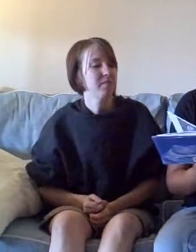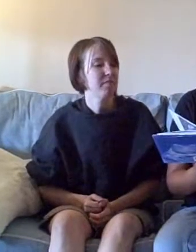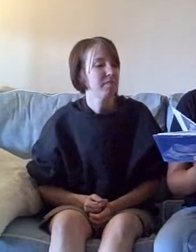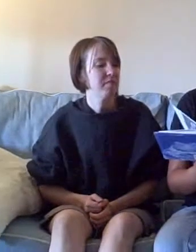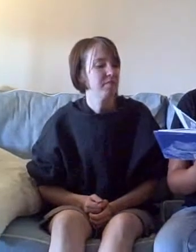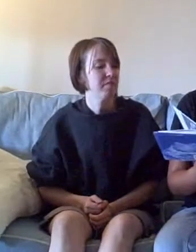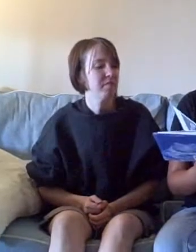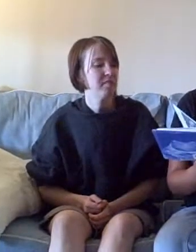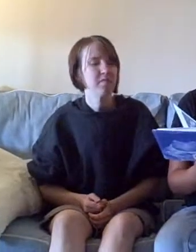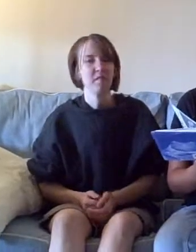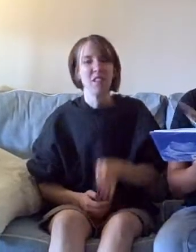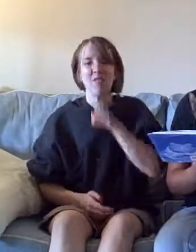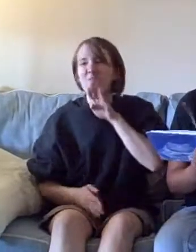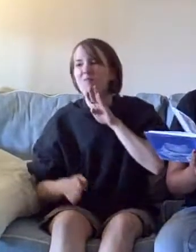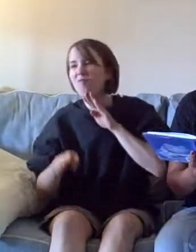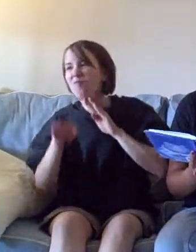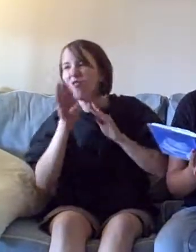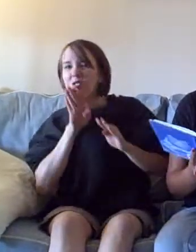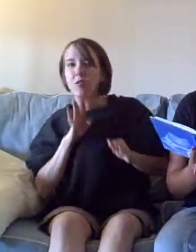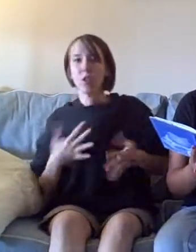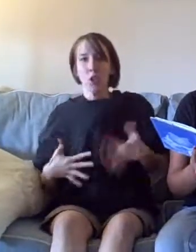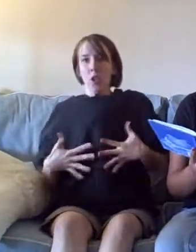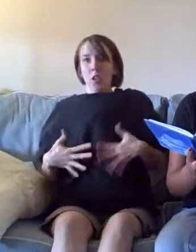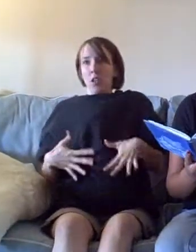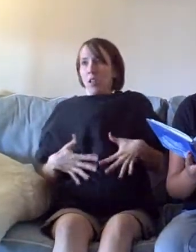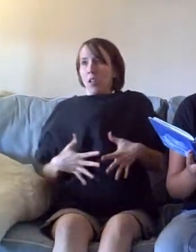You feel frustrated and anxious.